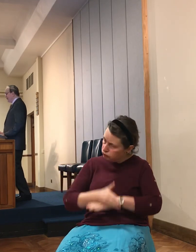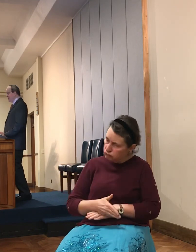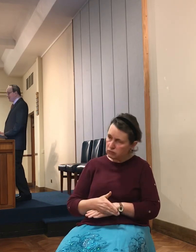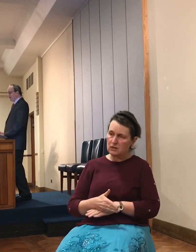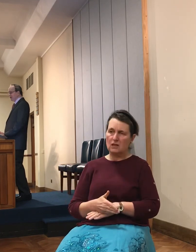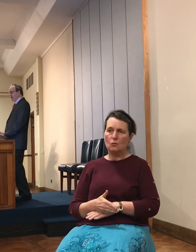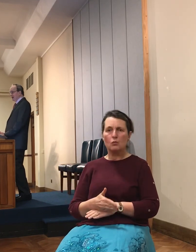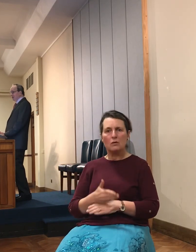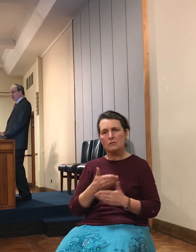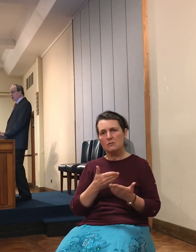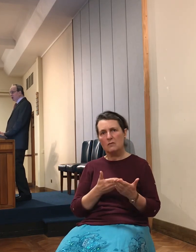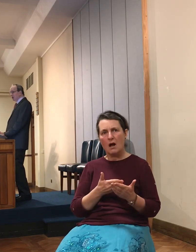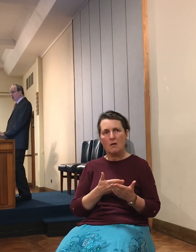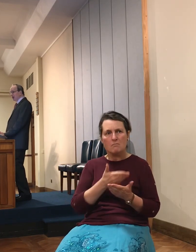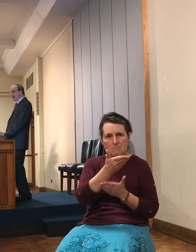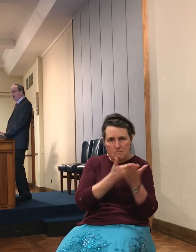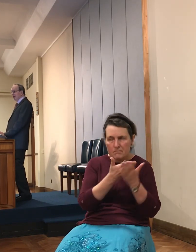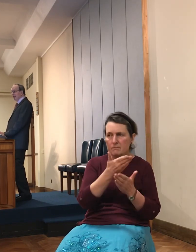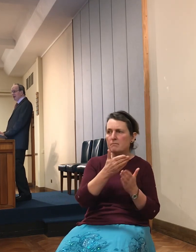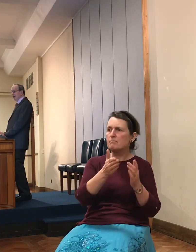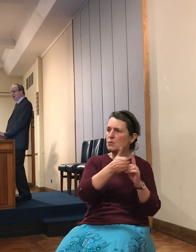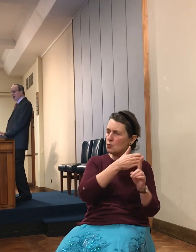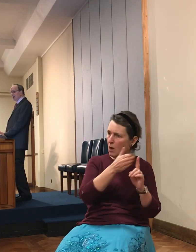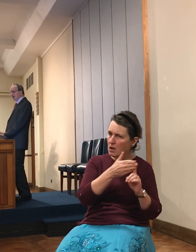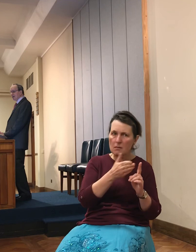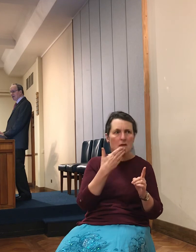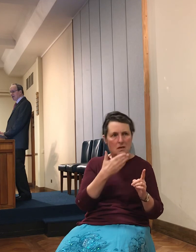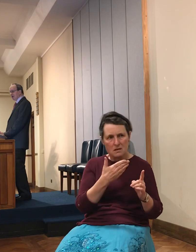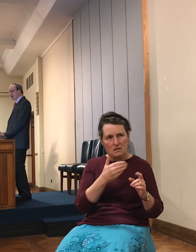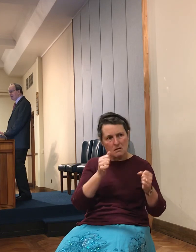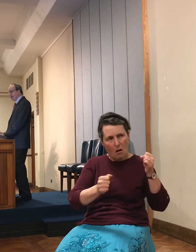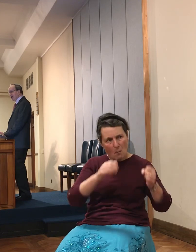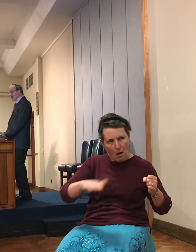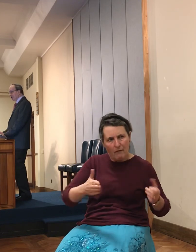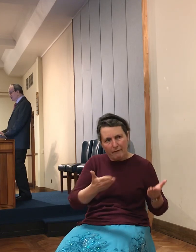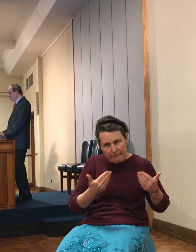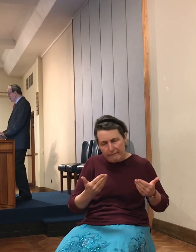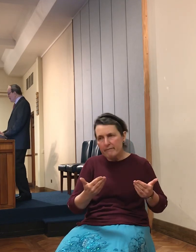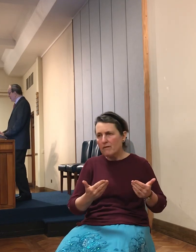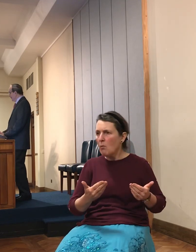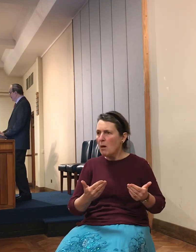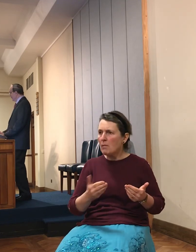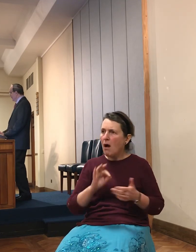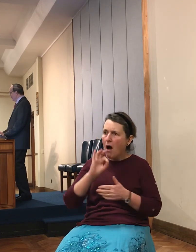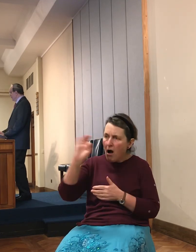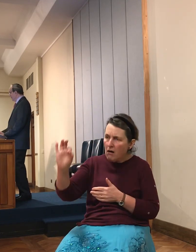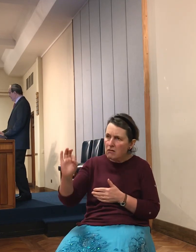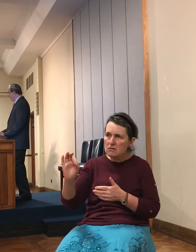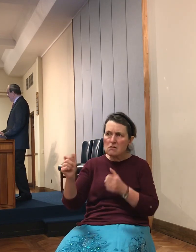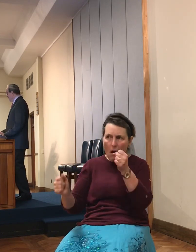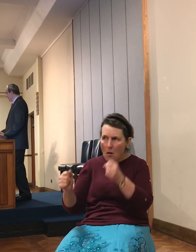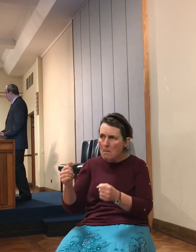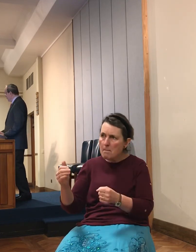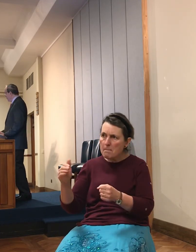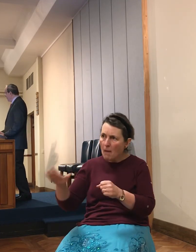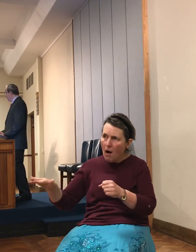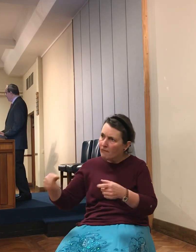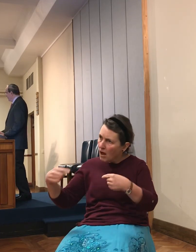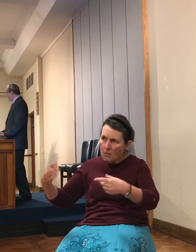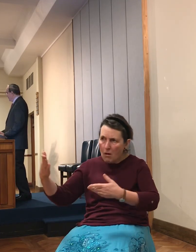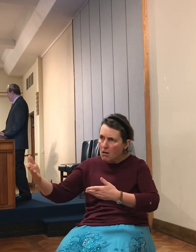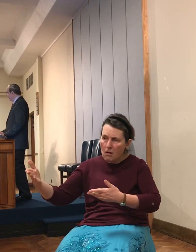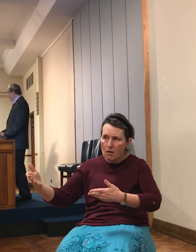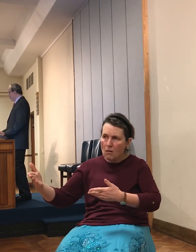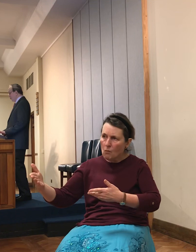sorts of things, but all the time in our minds is this, we depend upon the hand of God.